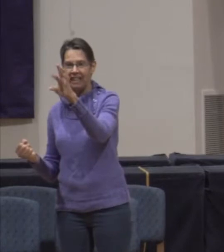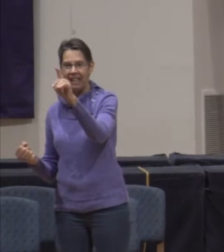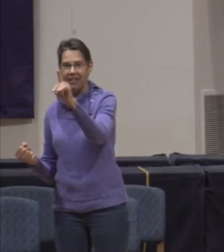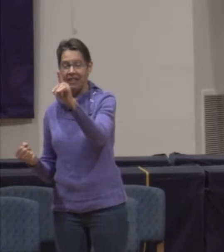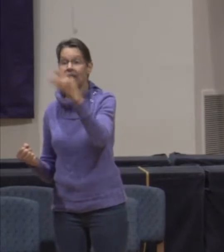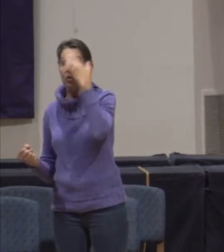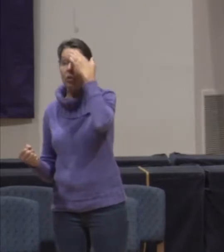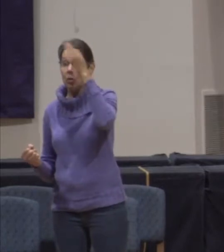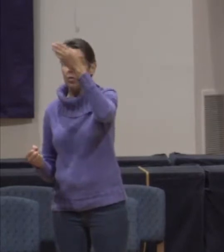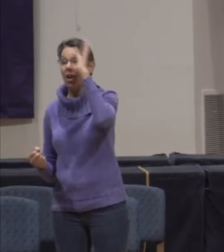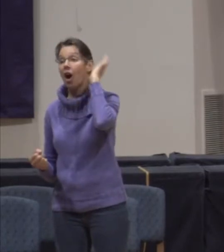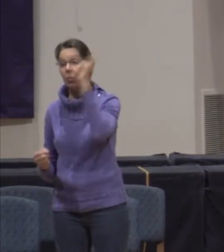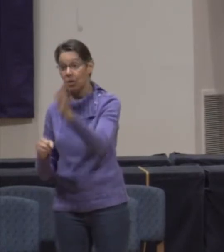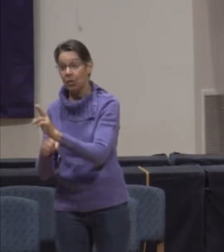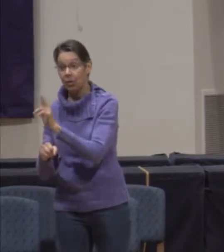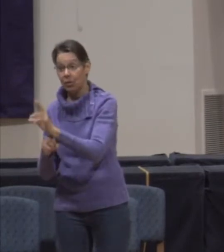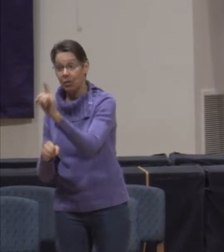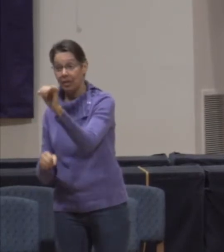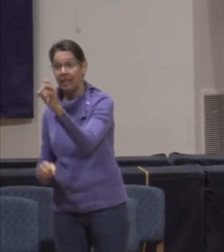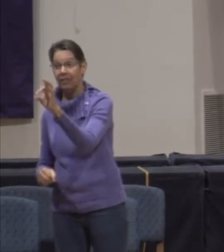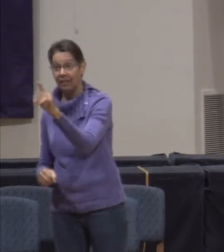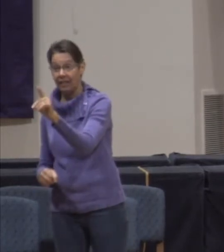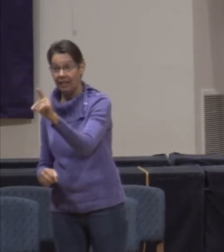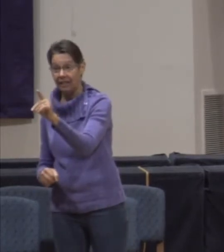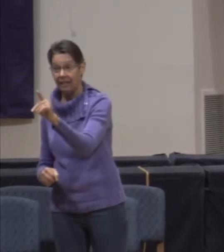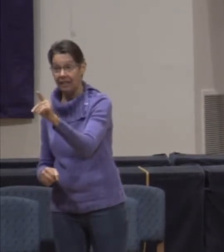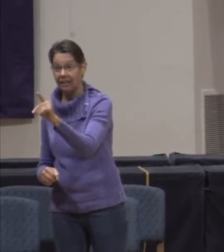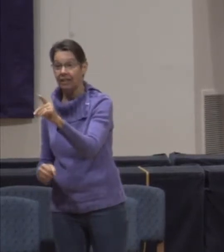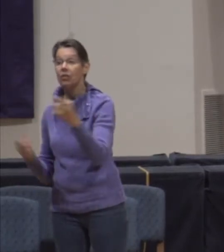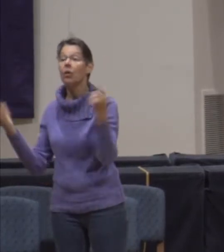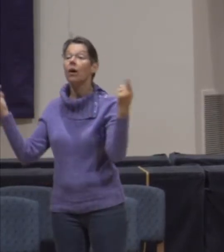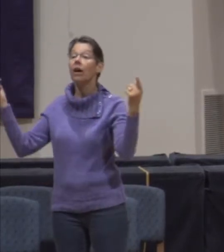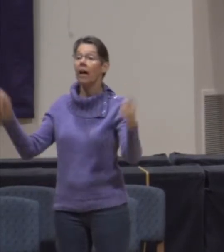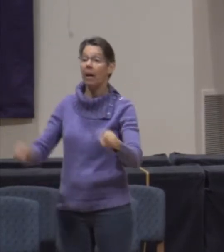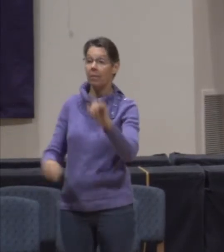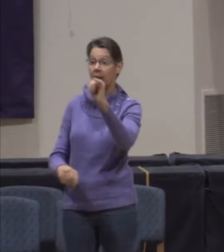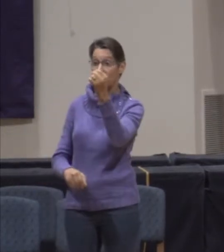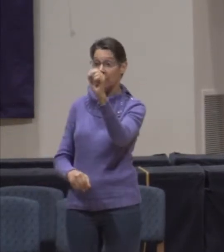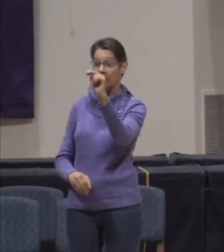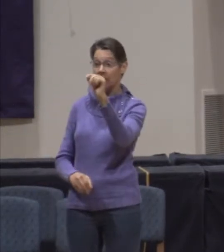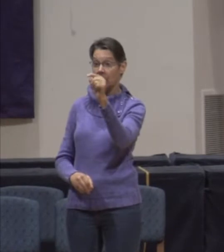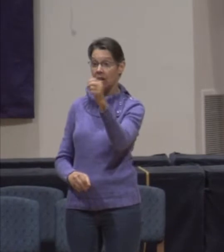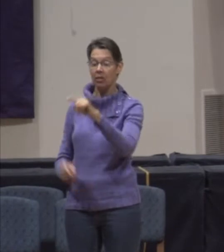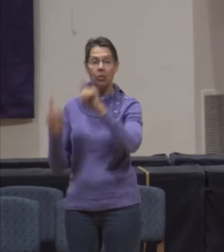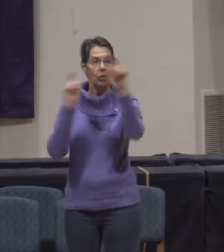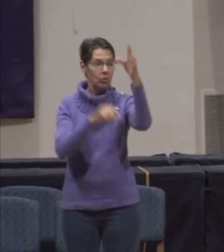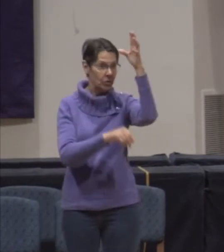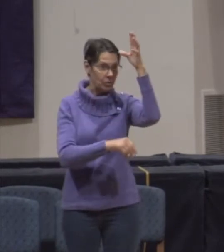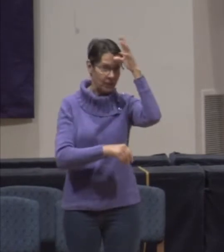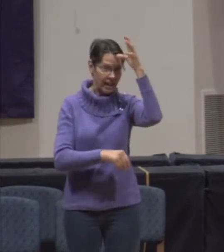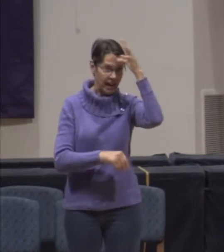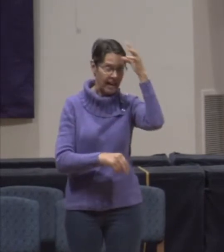And so Jonathan has a meal with his father and realizes very quickly that Saul is afraid of David and wants him dead.